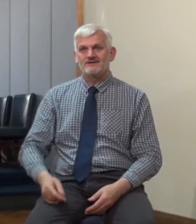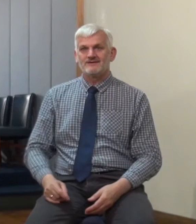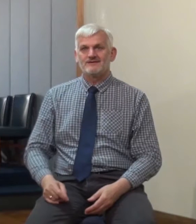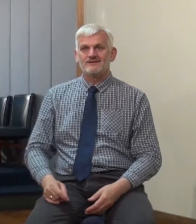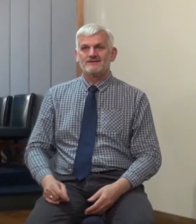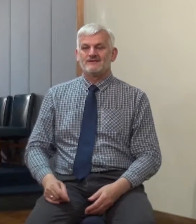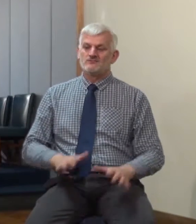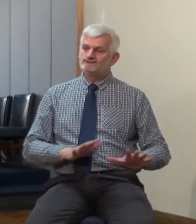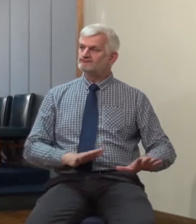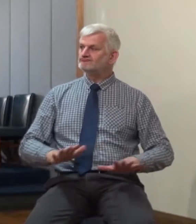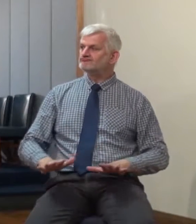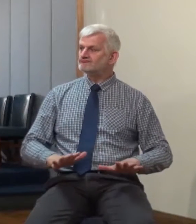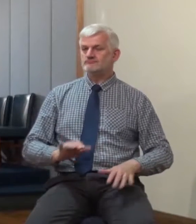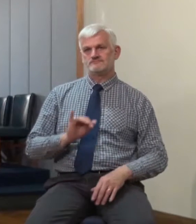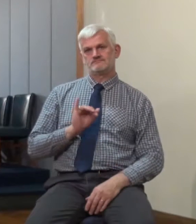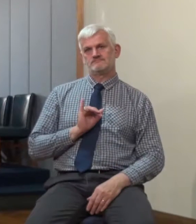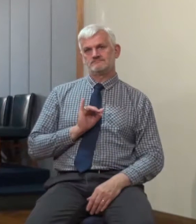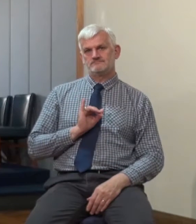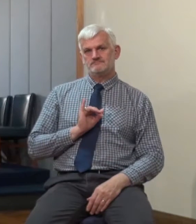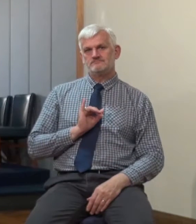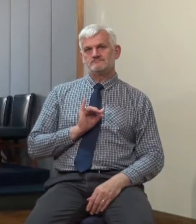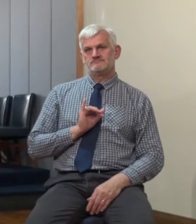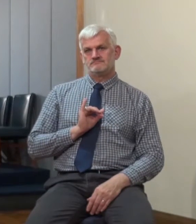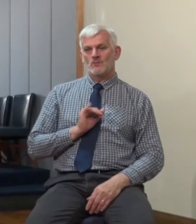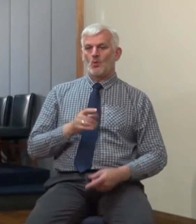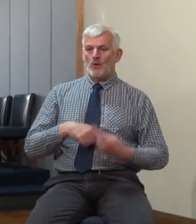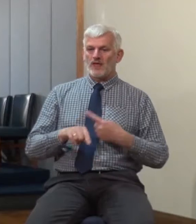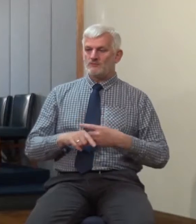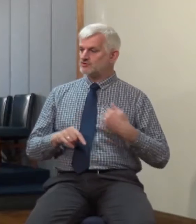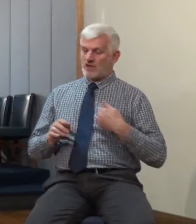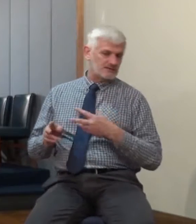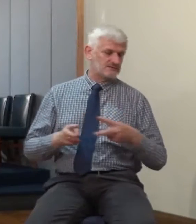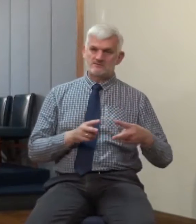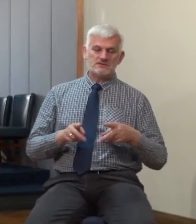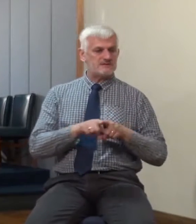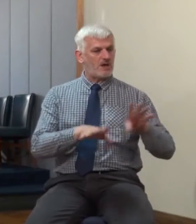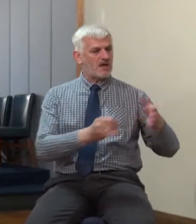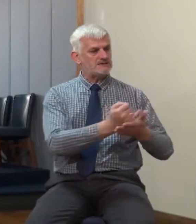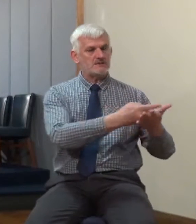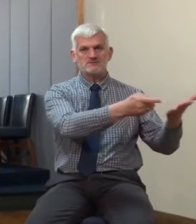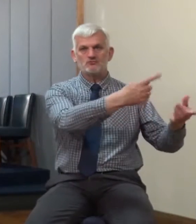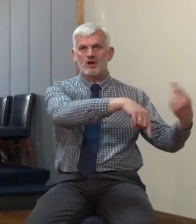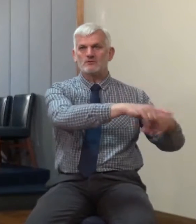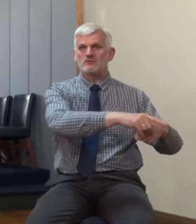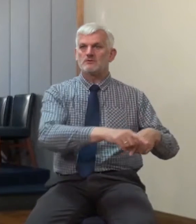astonishing how we can be just as distracted as the godless generation in the time of Noah.